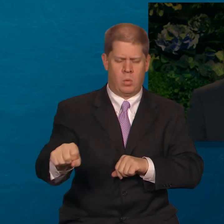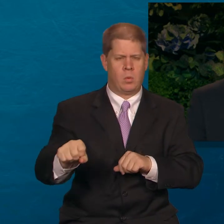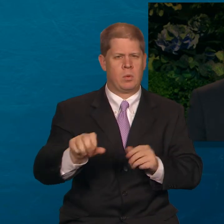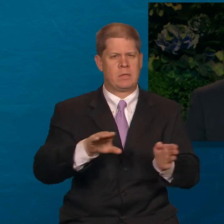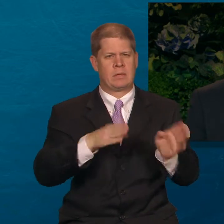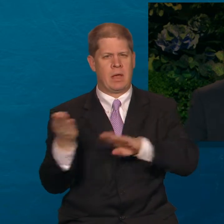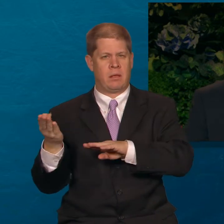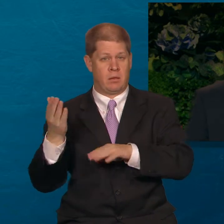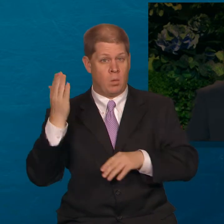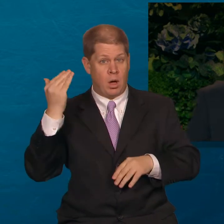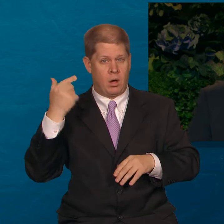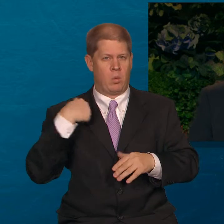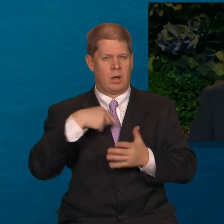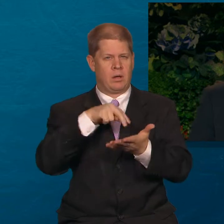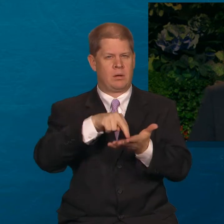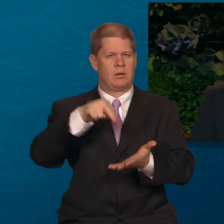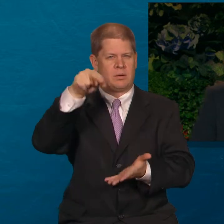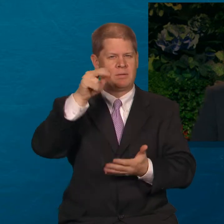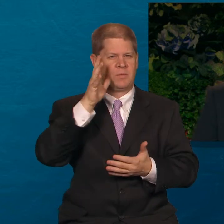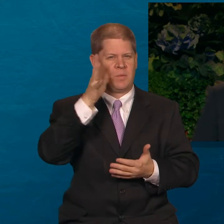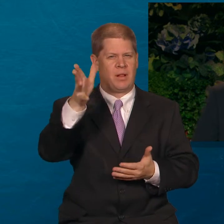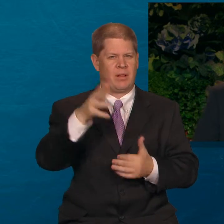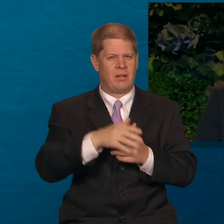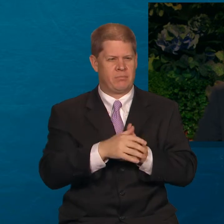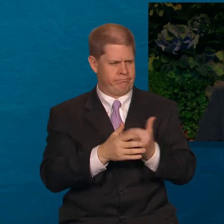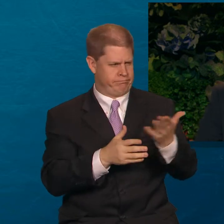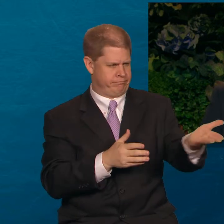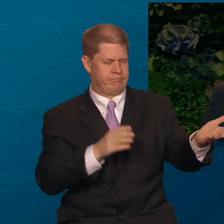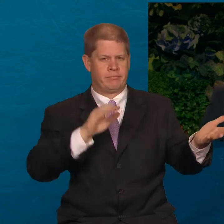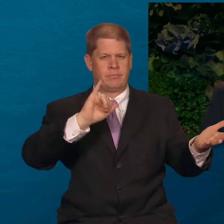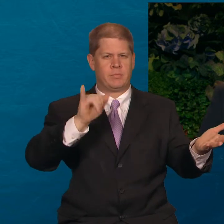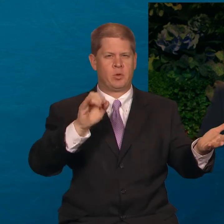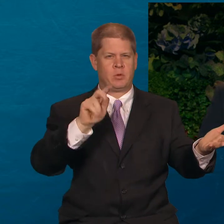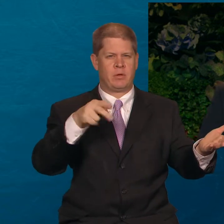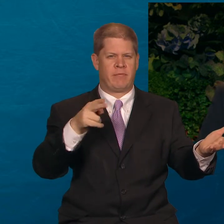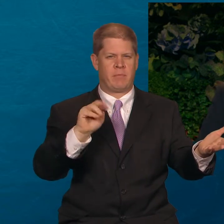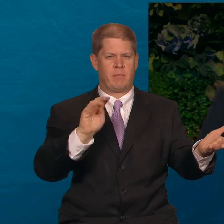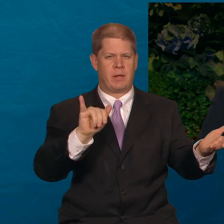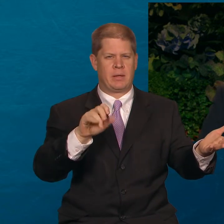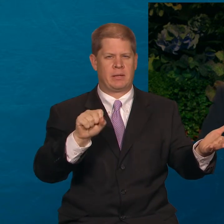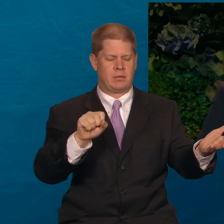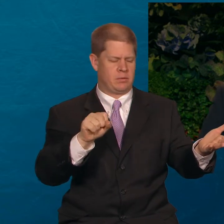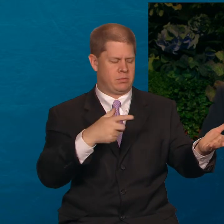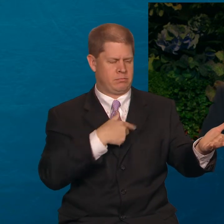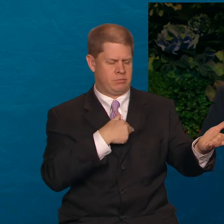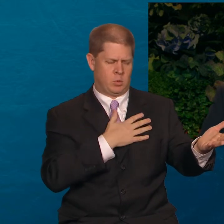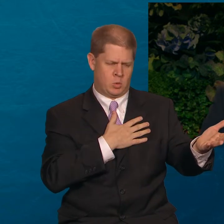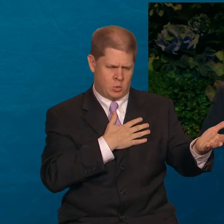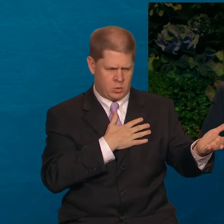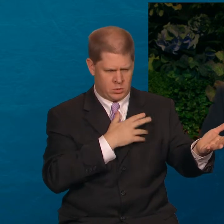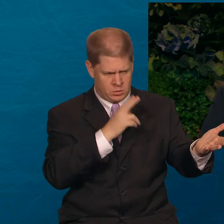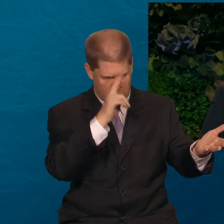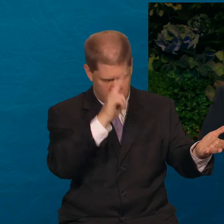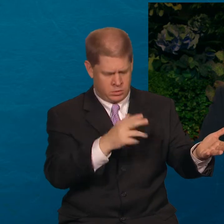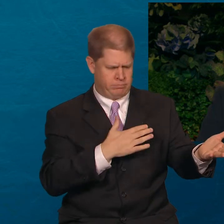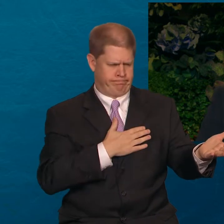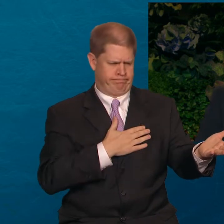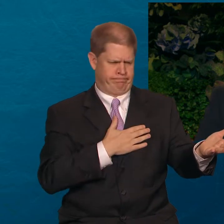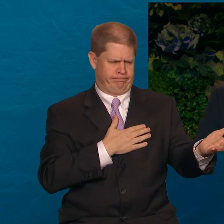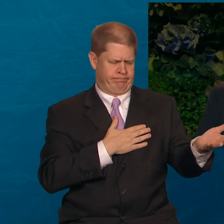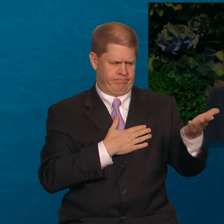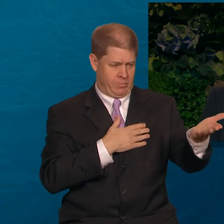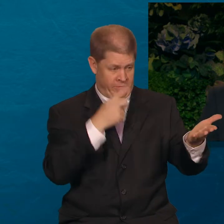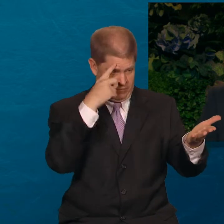resurrection. It applies to Joseph Maines. It is a pleasure and it is a satisfaction and joy